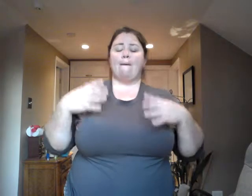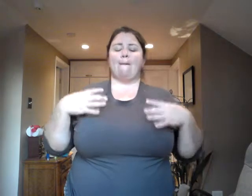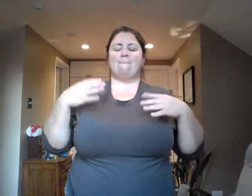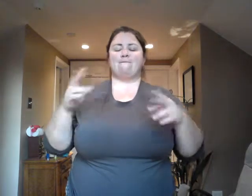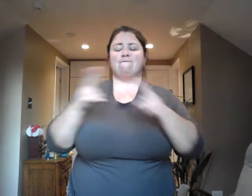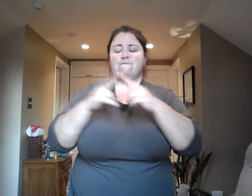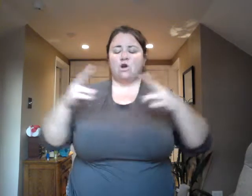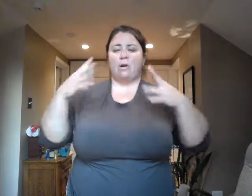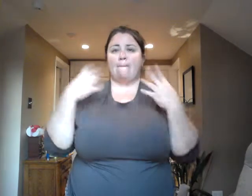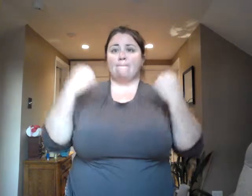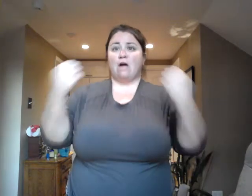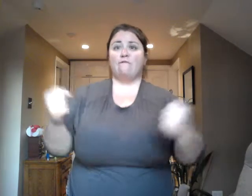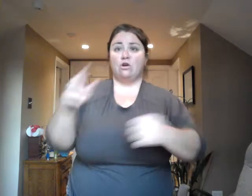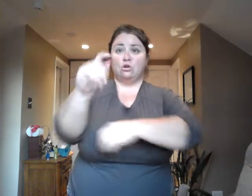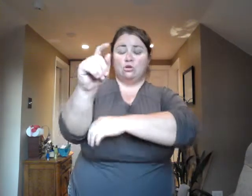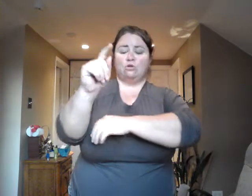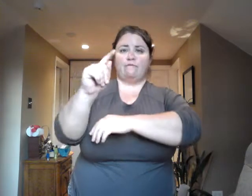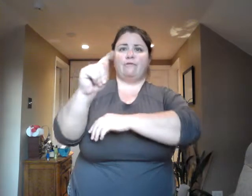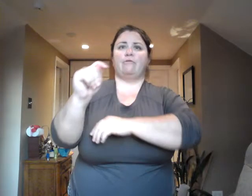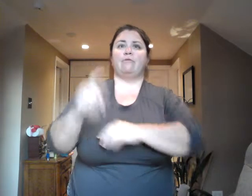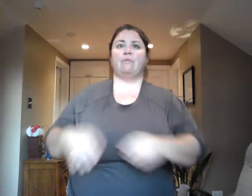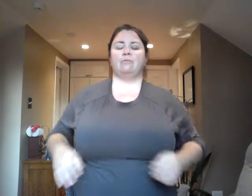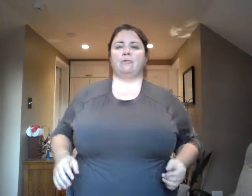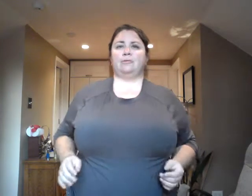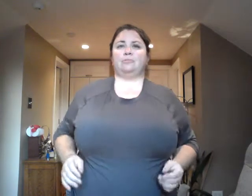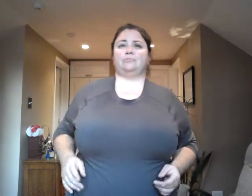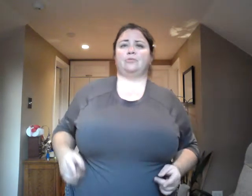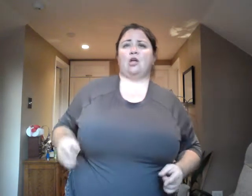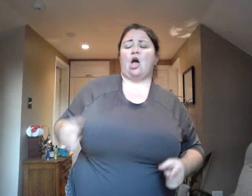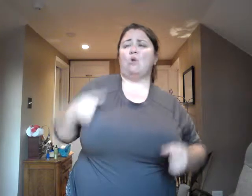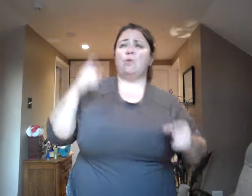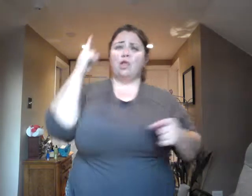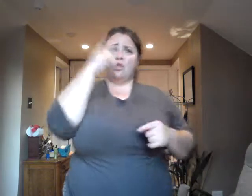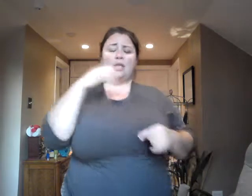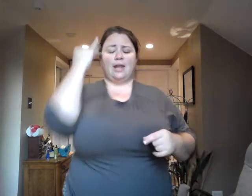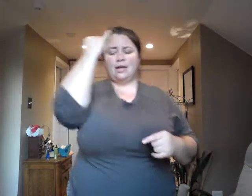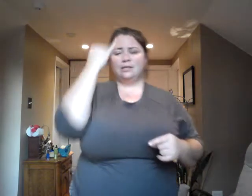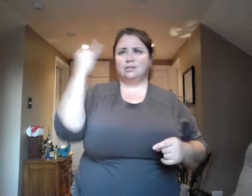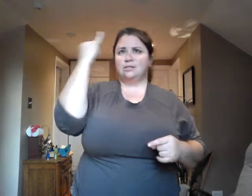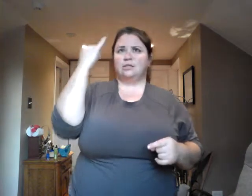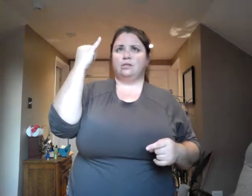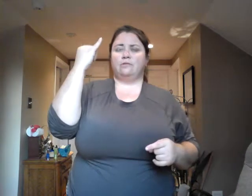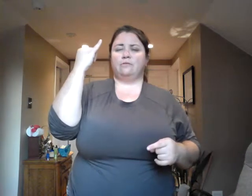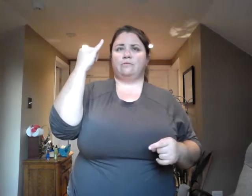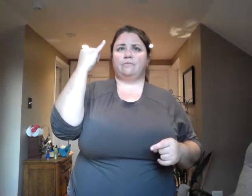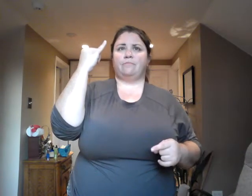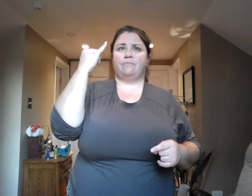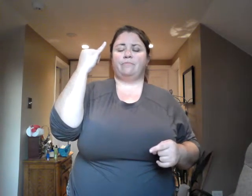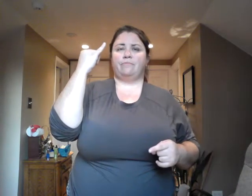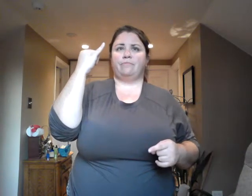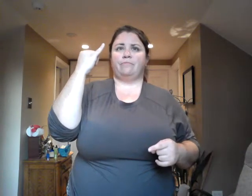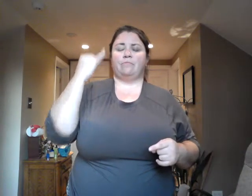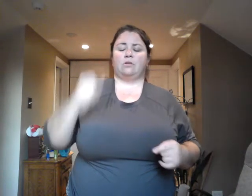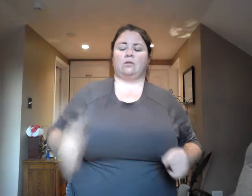How we experience our life's work, and indeed our lives, is to a great degree a function of what we tell ourselves.